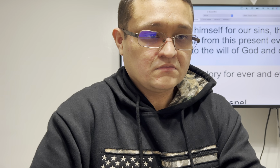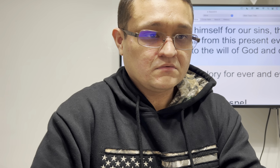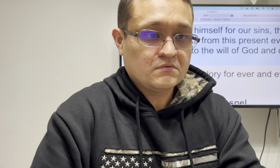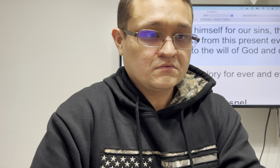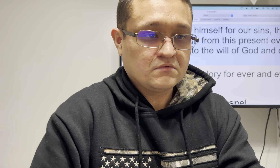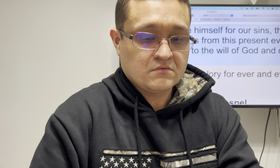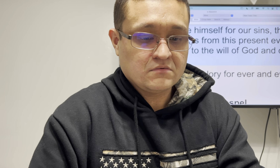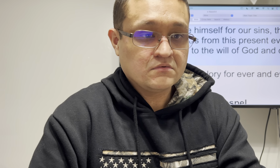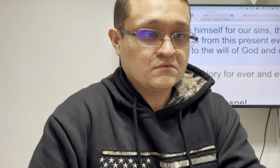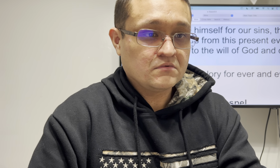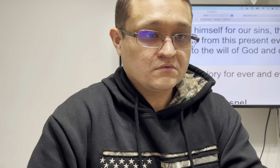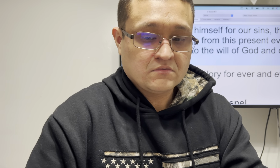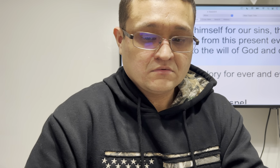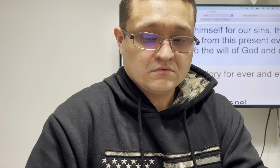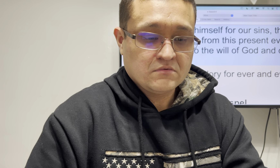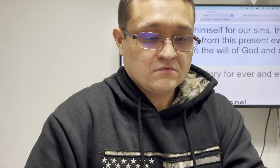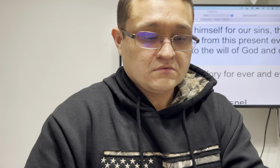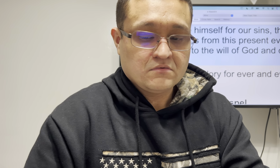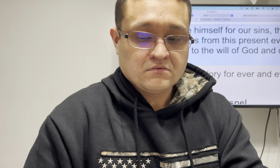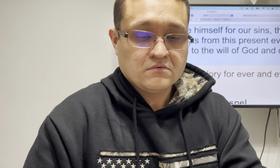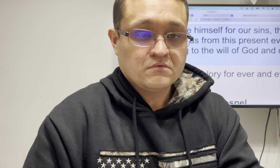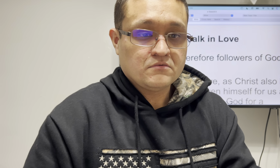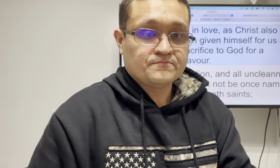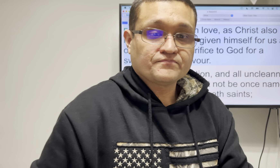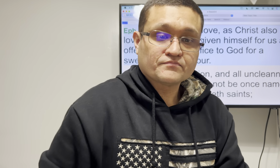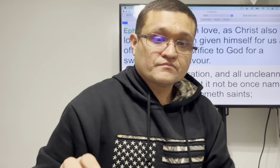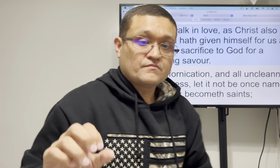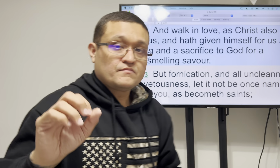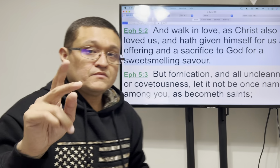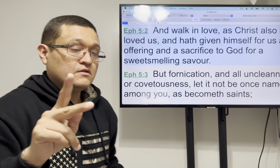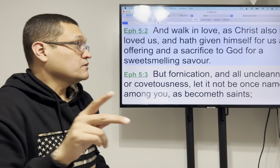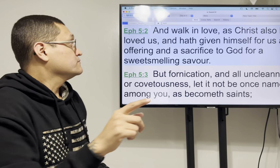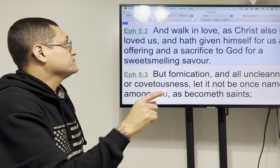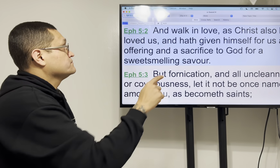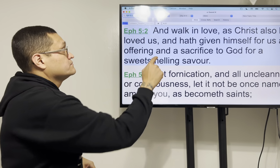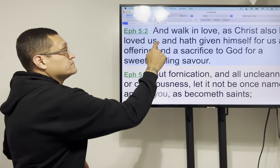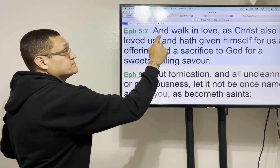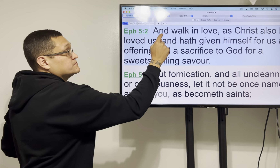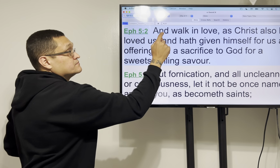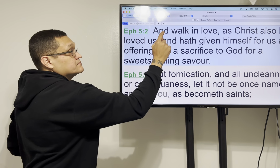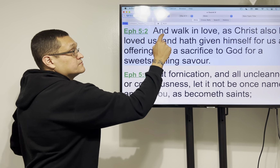is ephesians 4 or sorry ephesians 5 verse 2